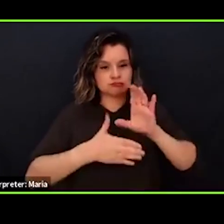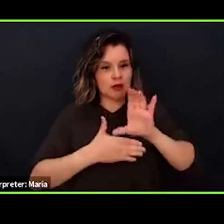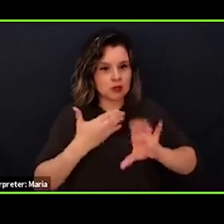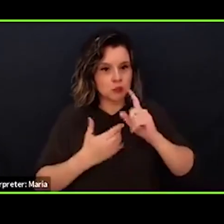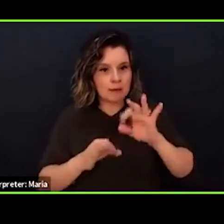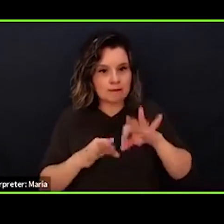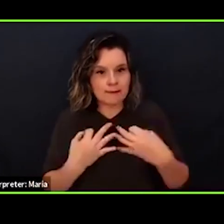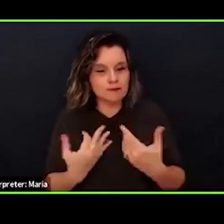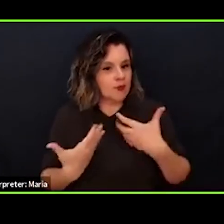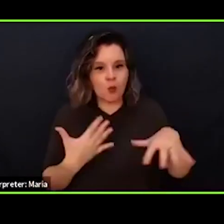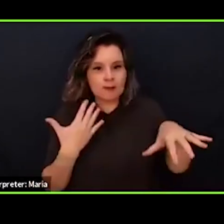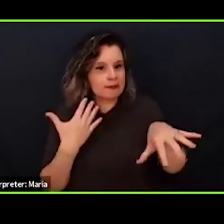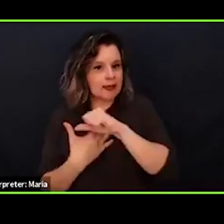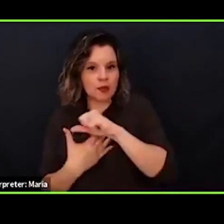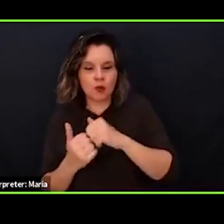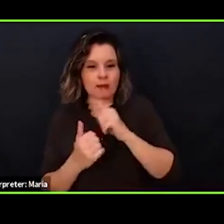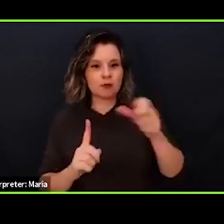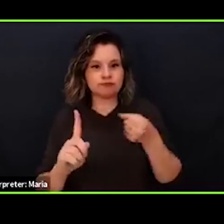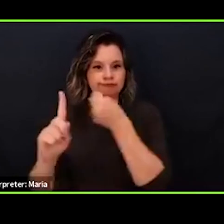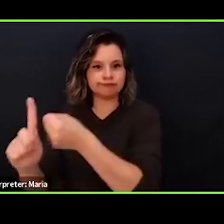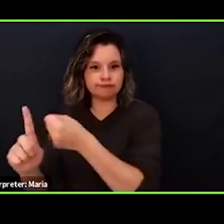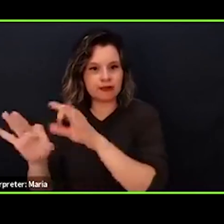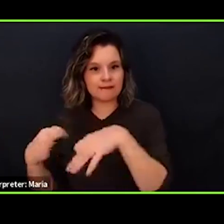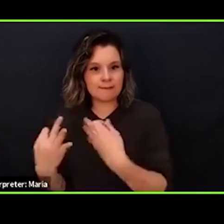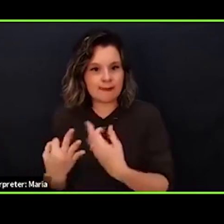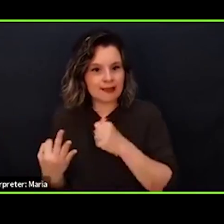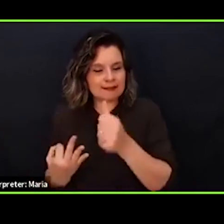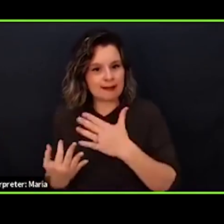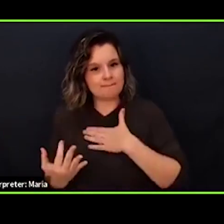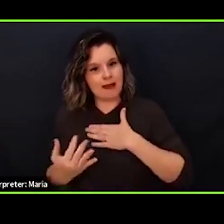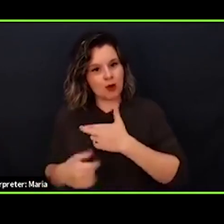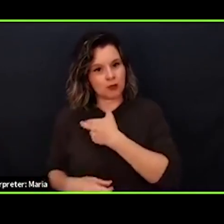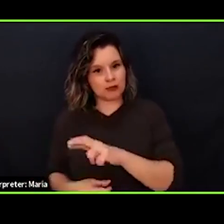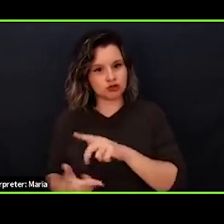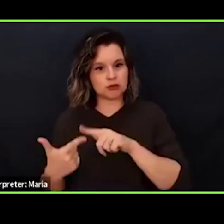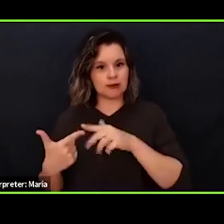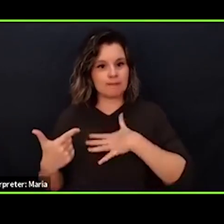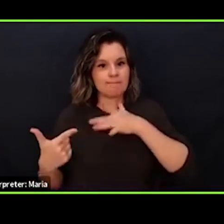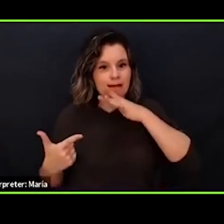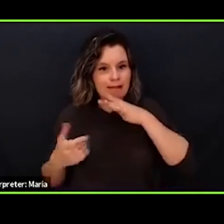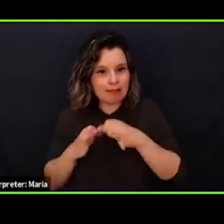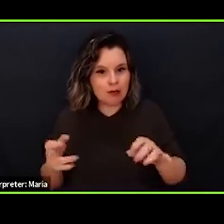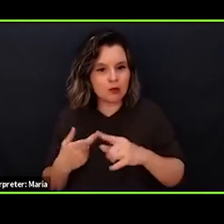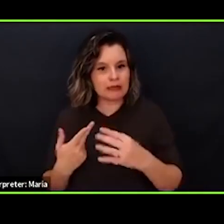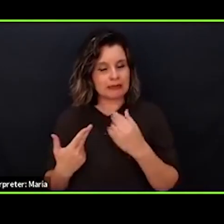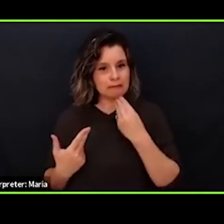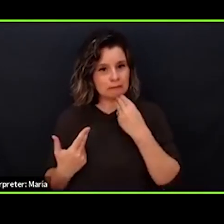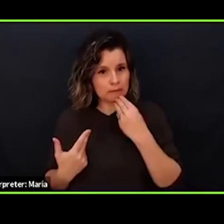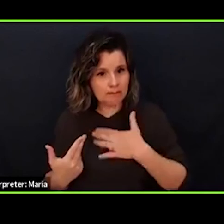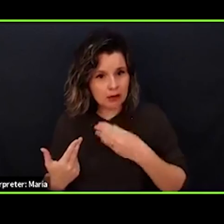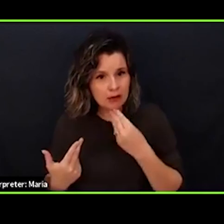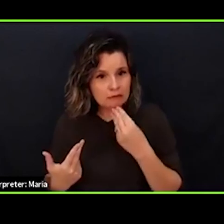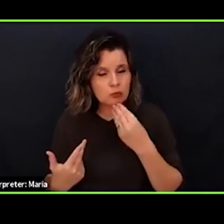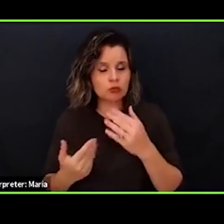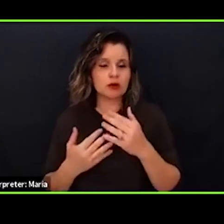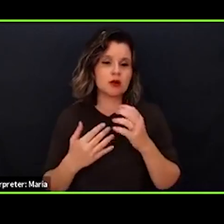I didn't want to be taken away and put in a family that didn't practice my religion, my speak my language, eat my food. And